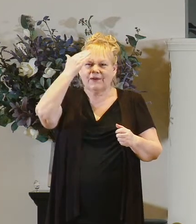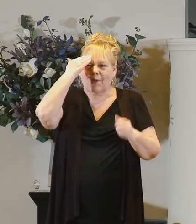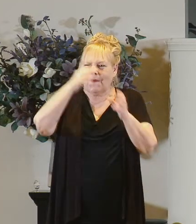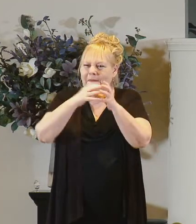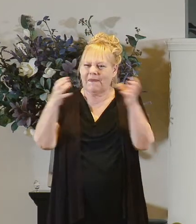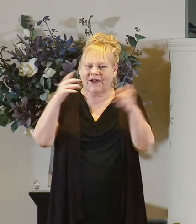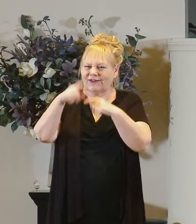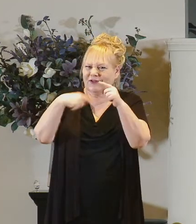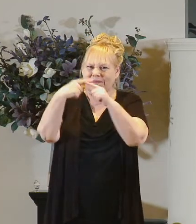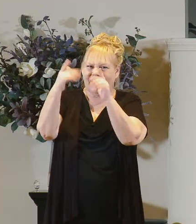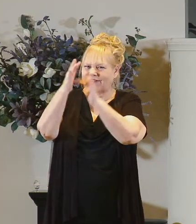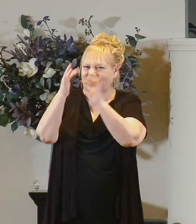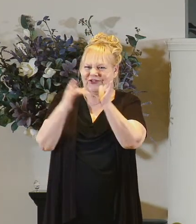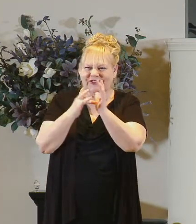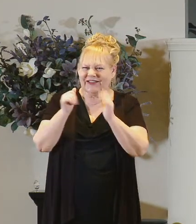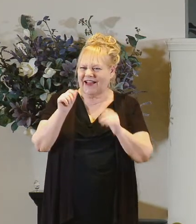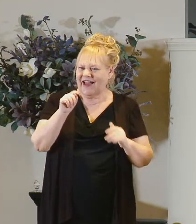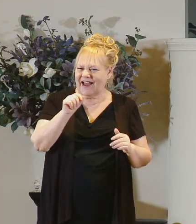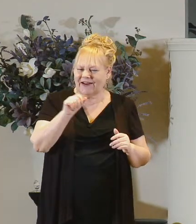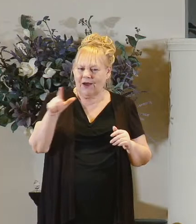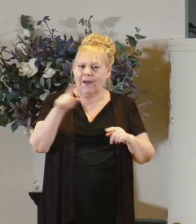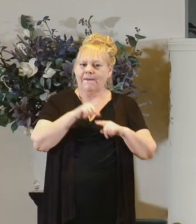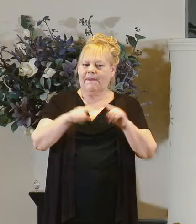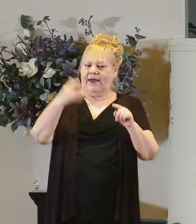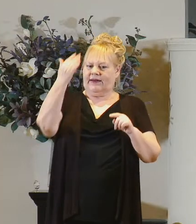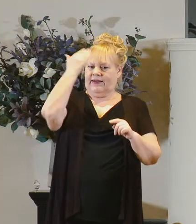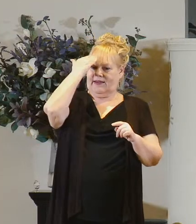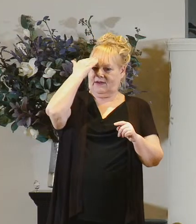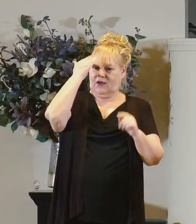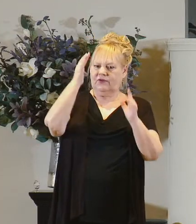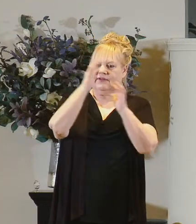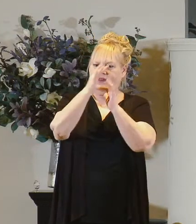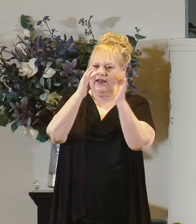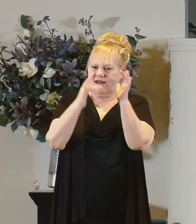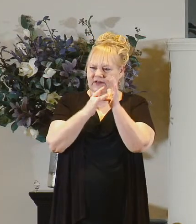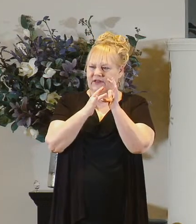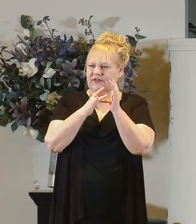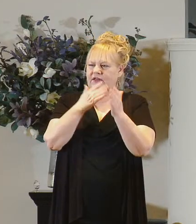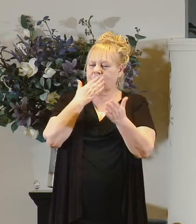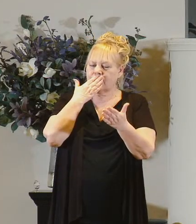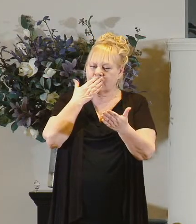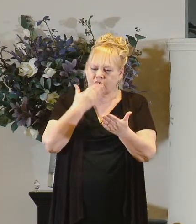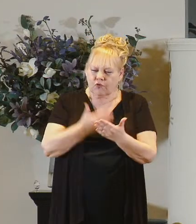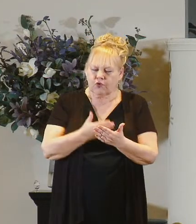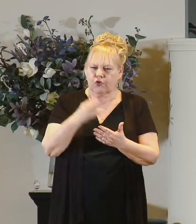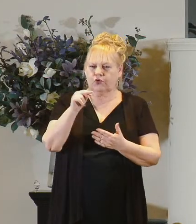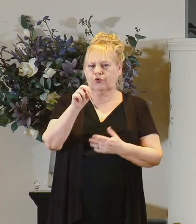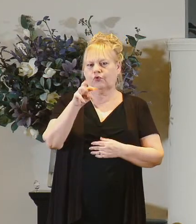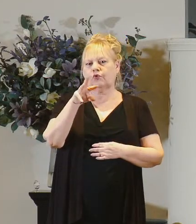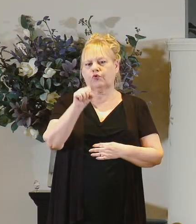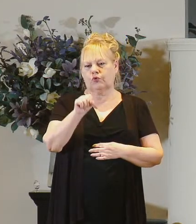much at all but he knows that jesus is good news